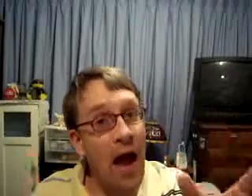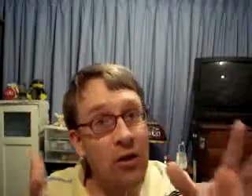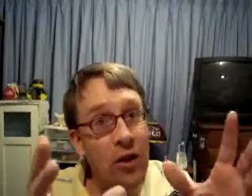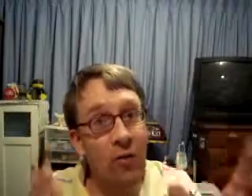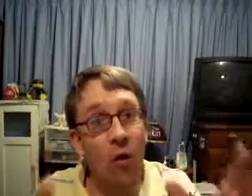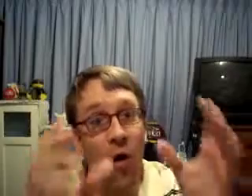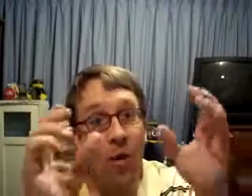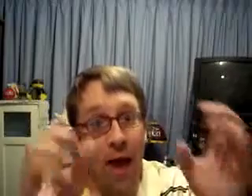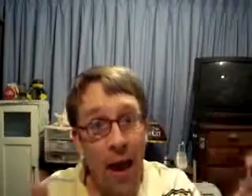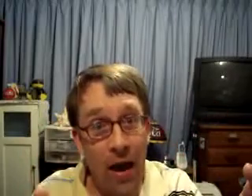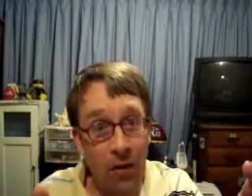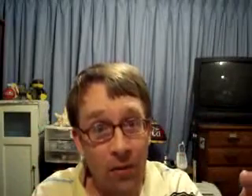actually form hail.